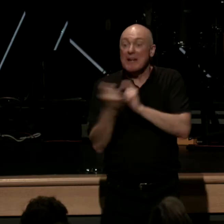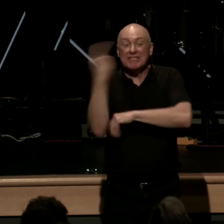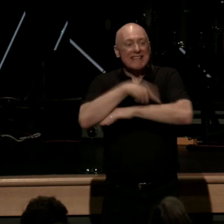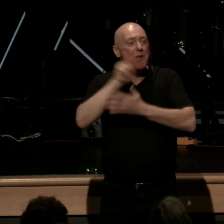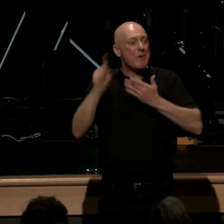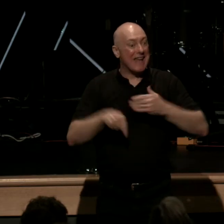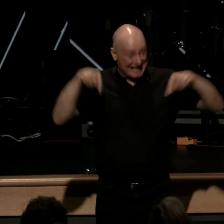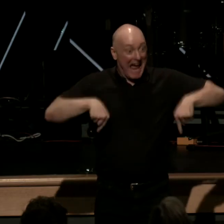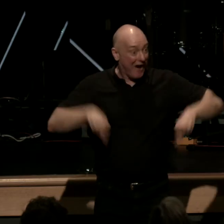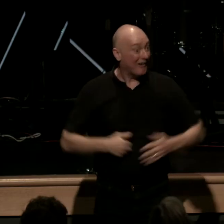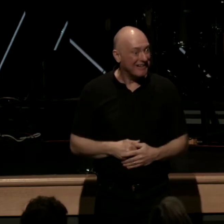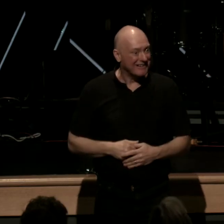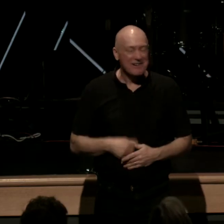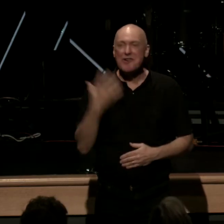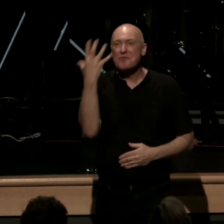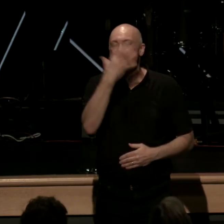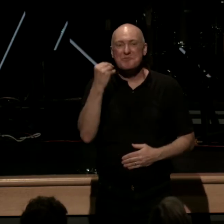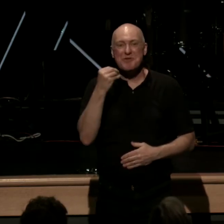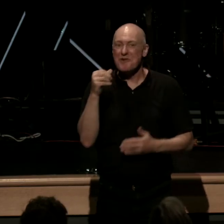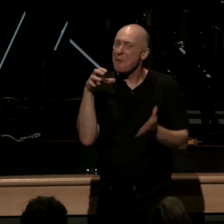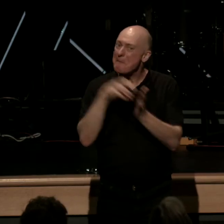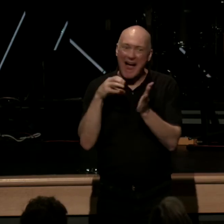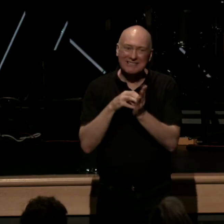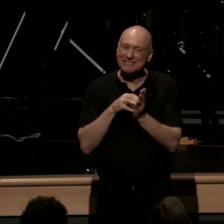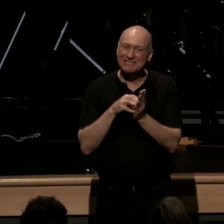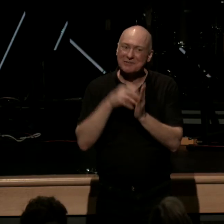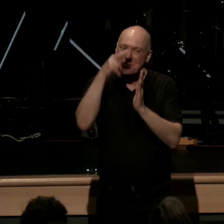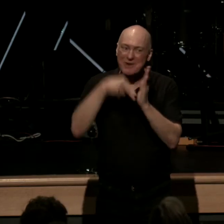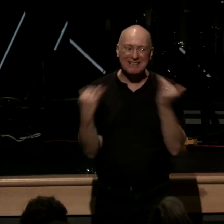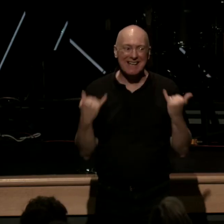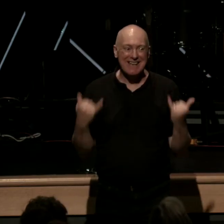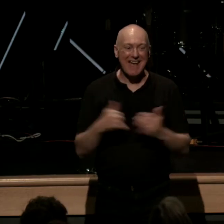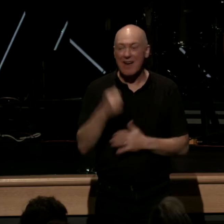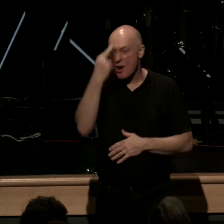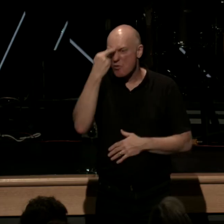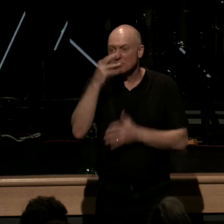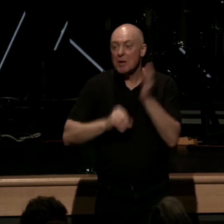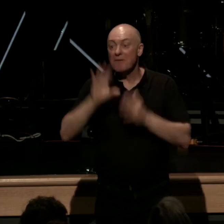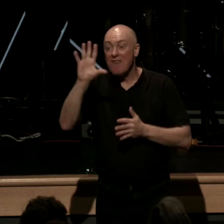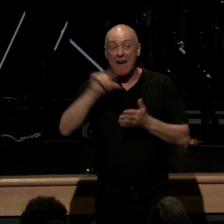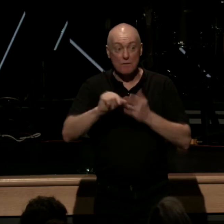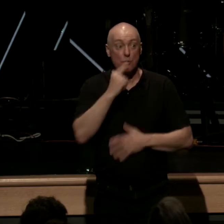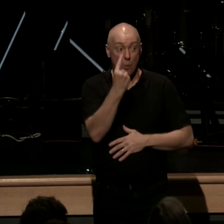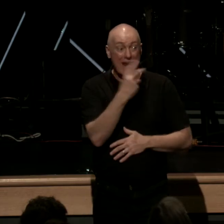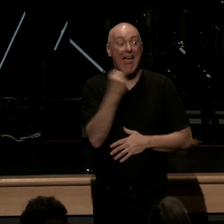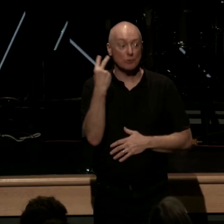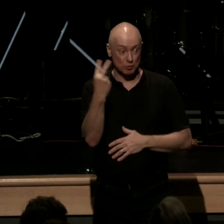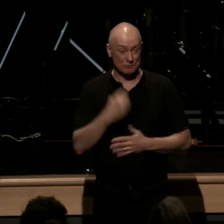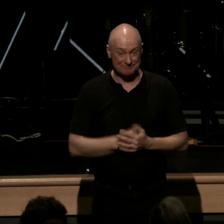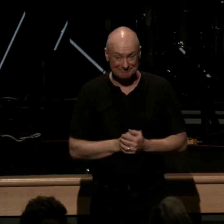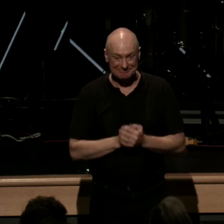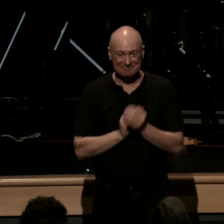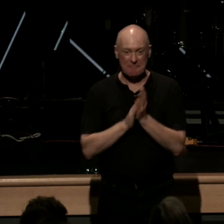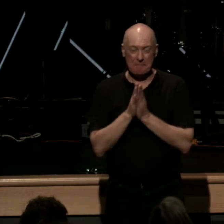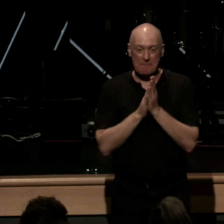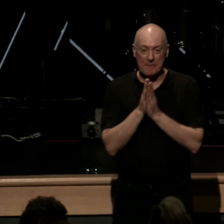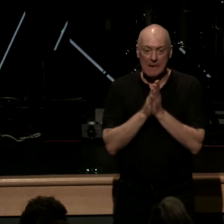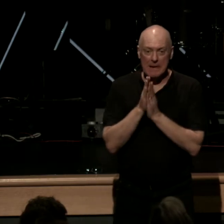what a beautiful text to turn to Romans 5 verse 1 and 2 and the content of solo